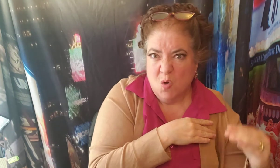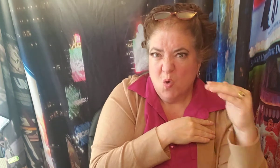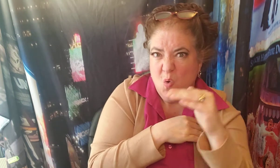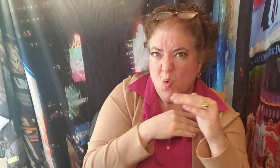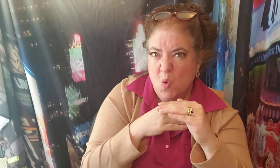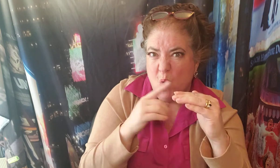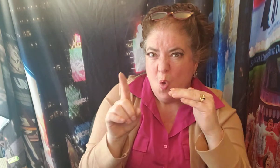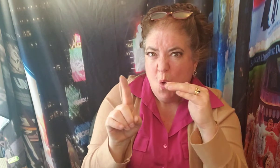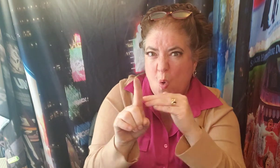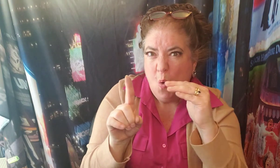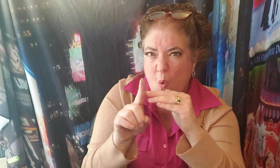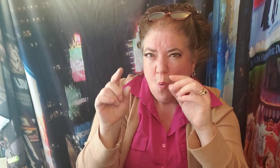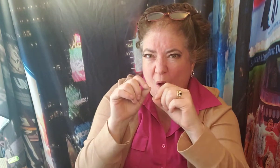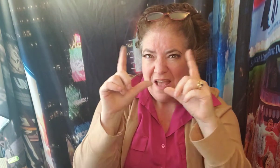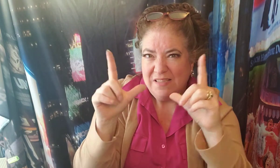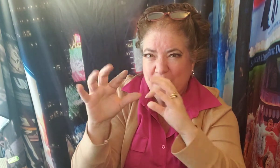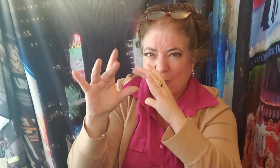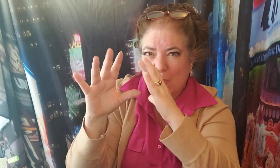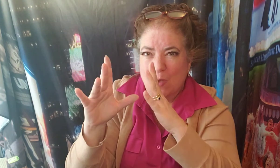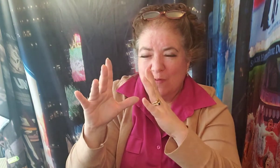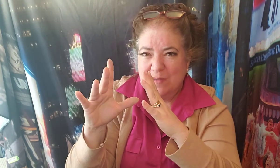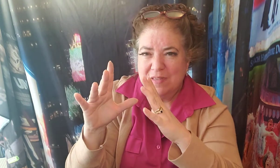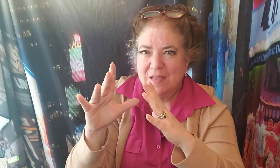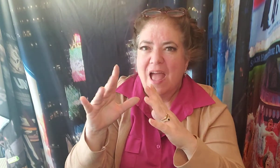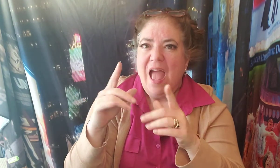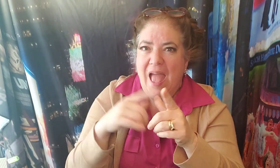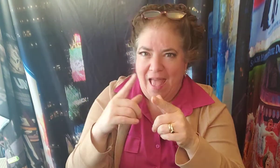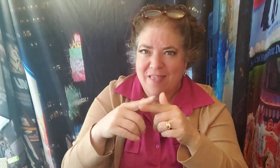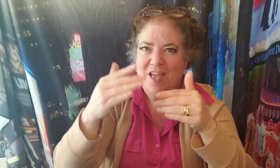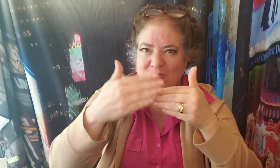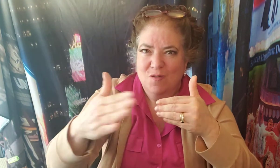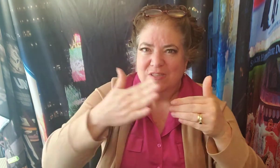spend the rest of my life in bed